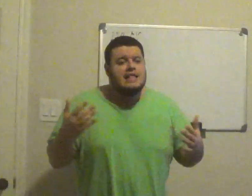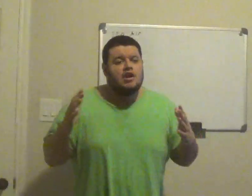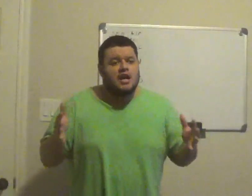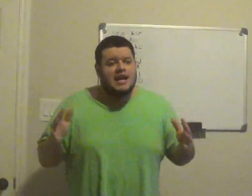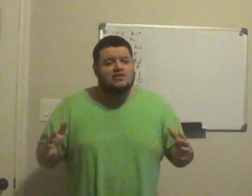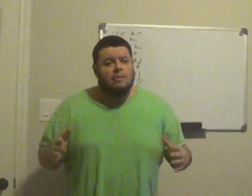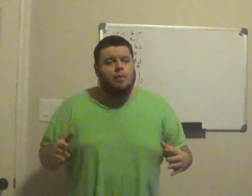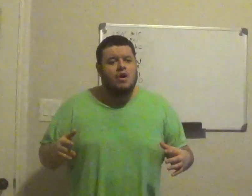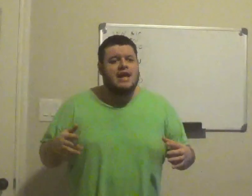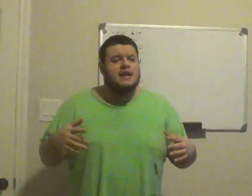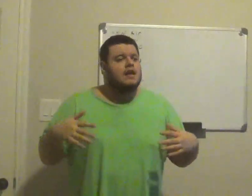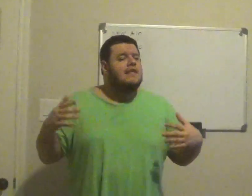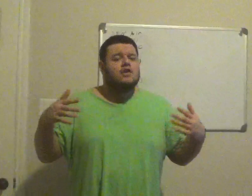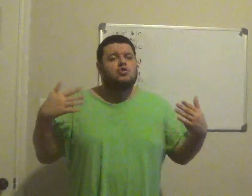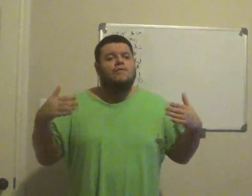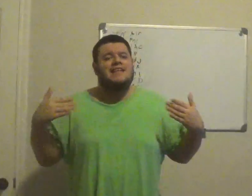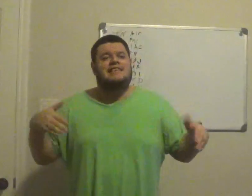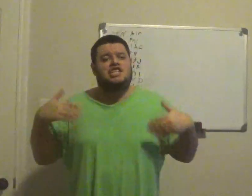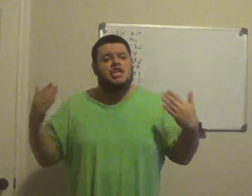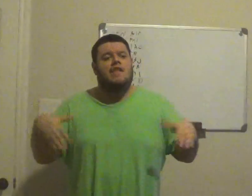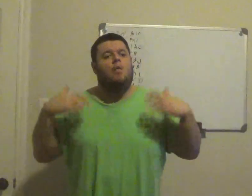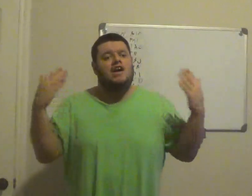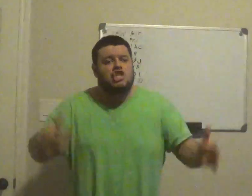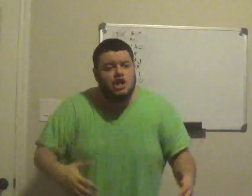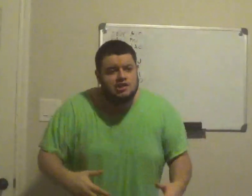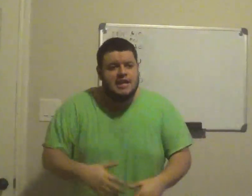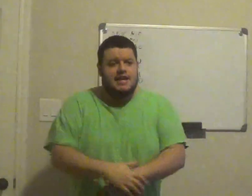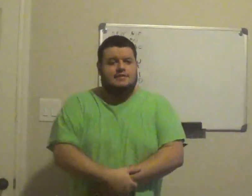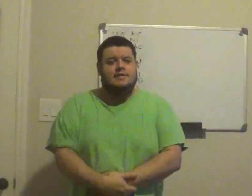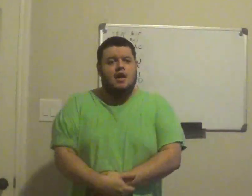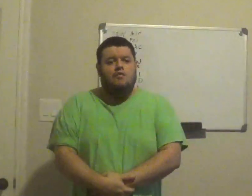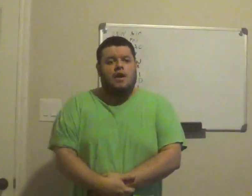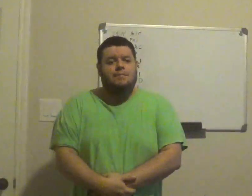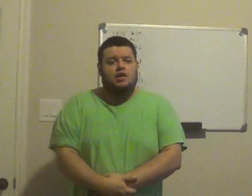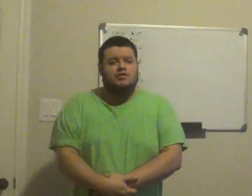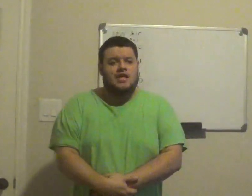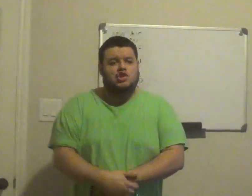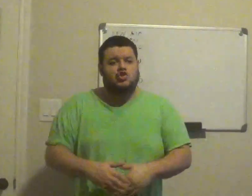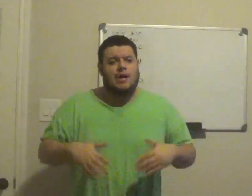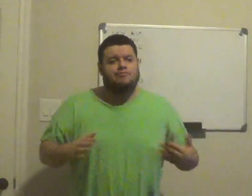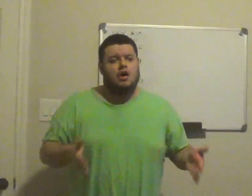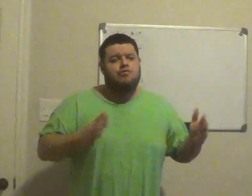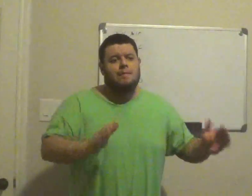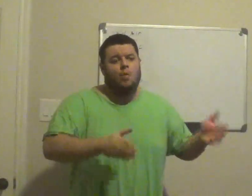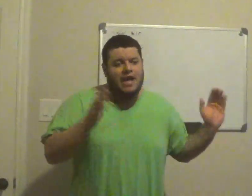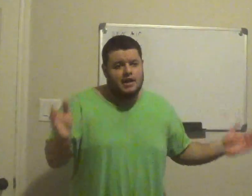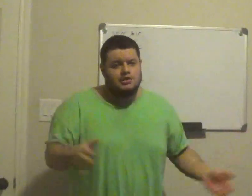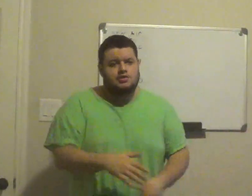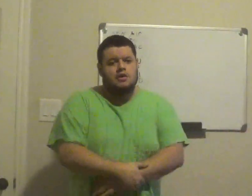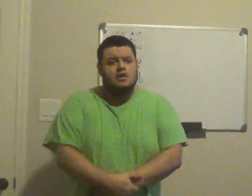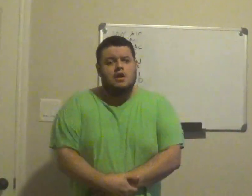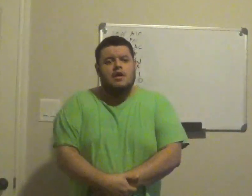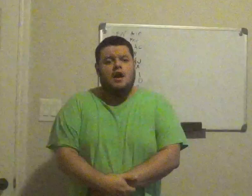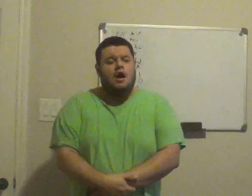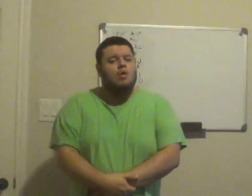they're going to get supported, there's still fans that cheer that wear jerseys from the Los Angeles Rams, from the Raiders, you know,